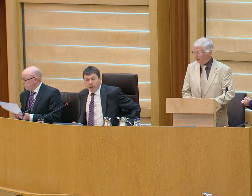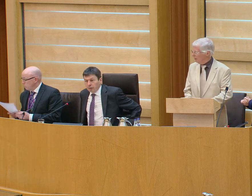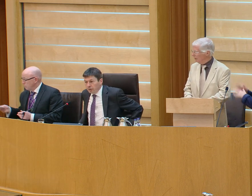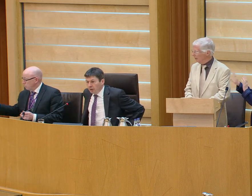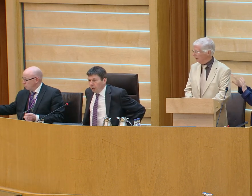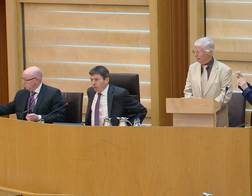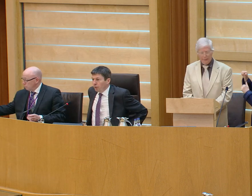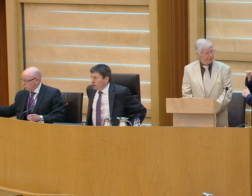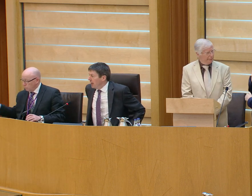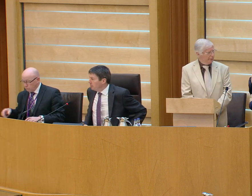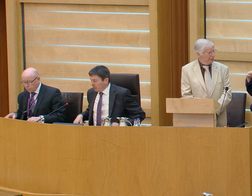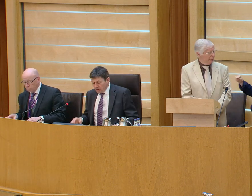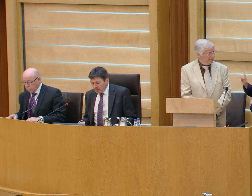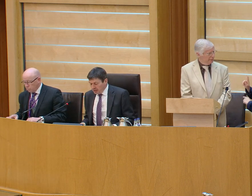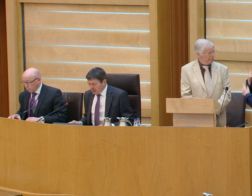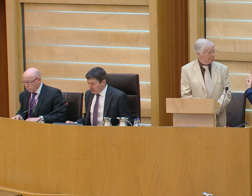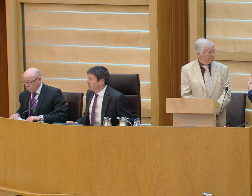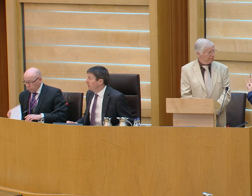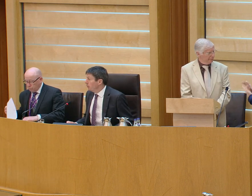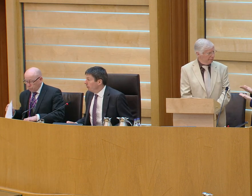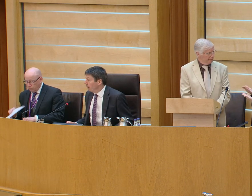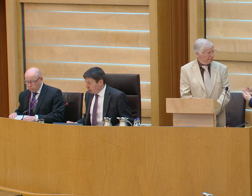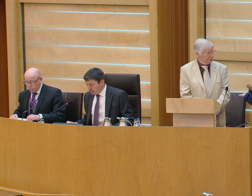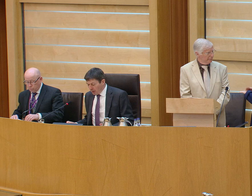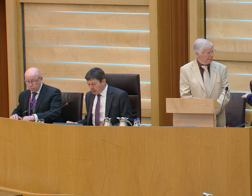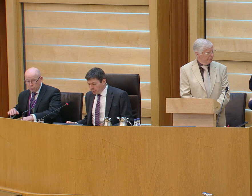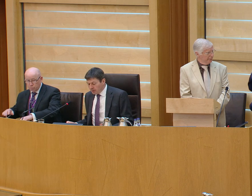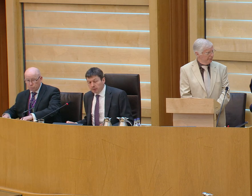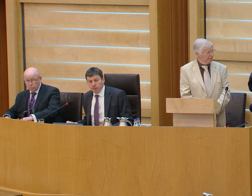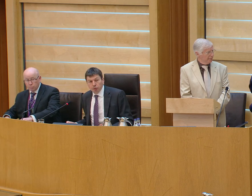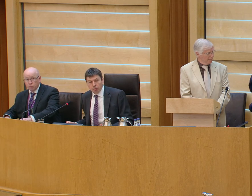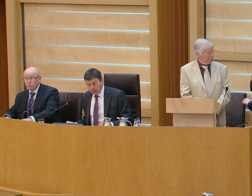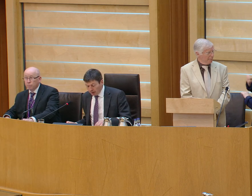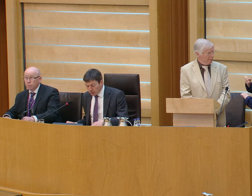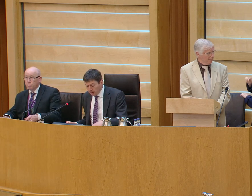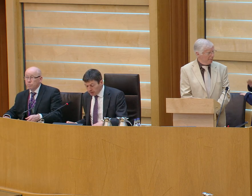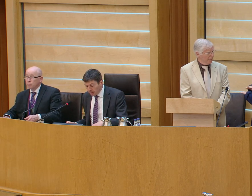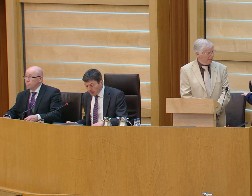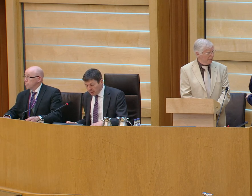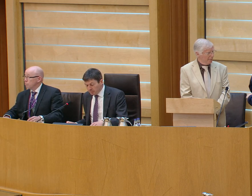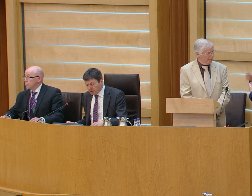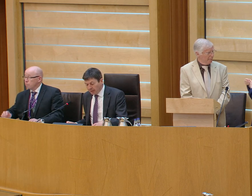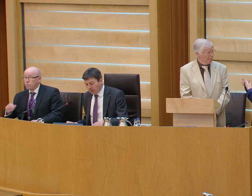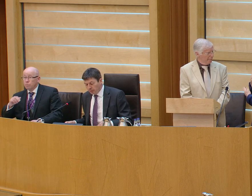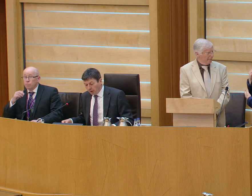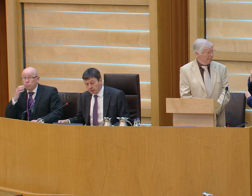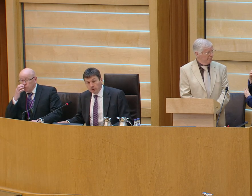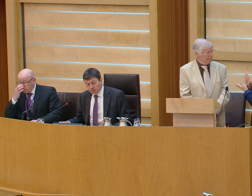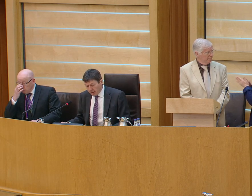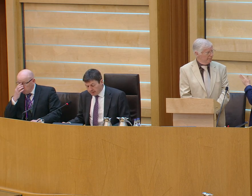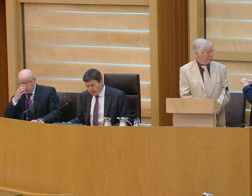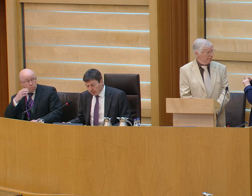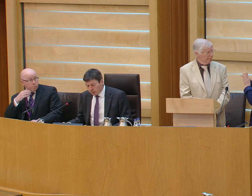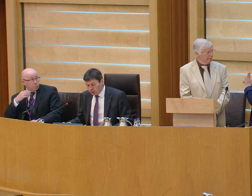Good afternoon. Our first item of business today is Time for Reflection and our Time for Reflection leader is Mr. Kenneth